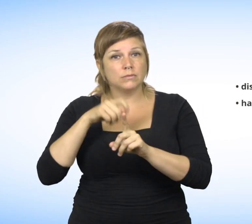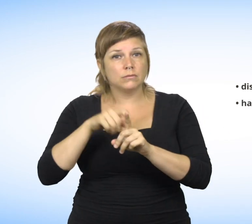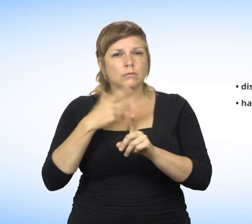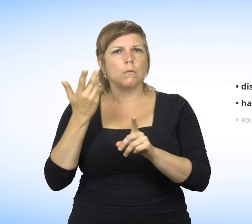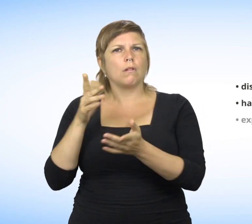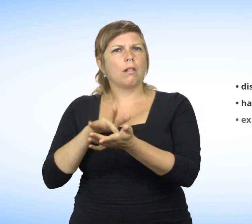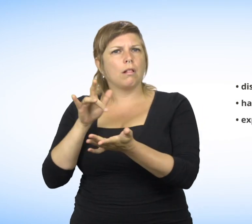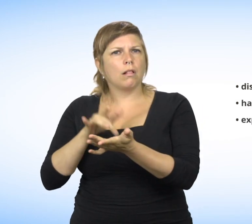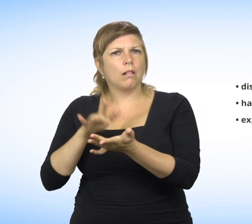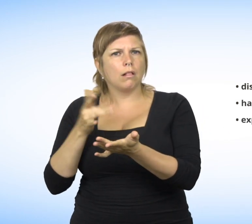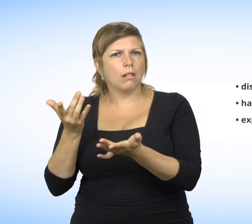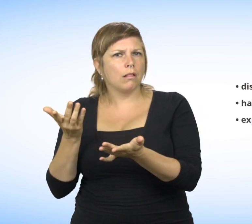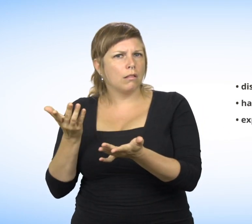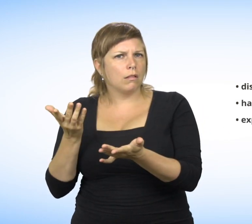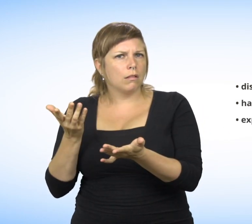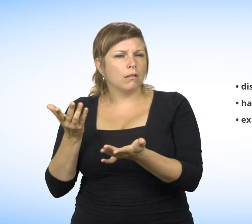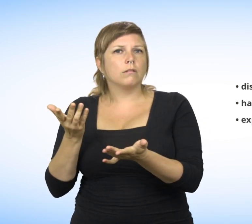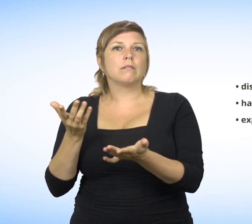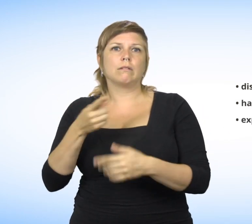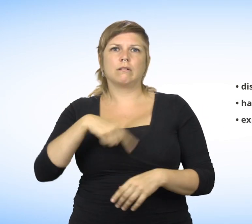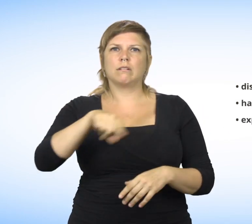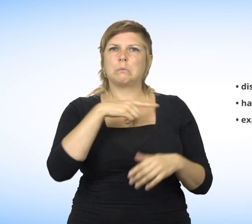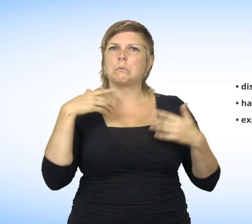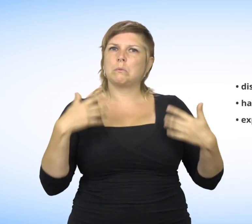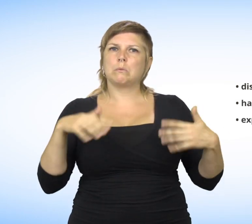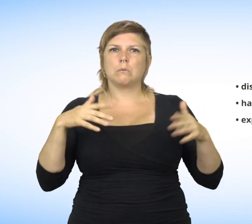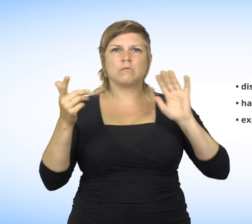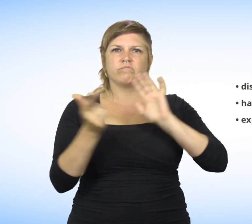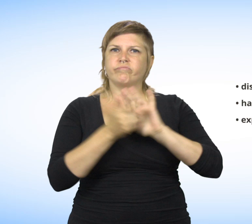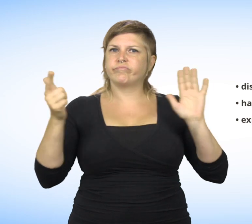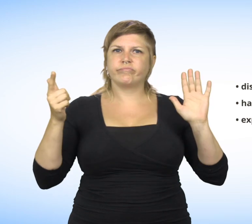exploitation, or reprisals following a complaint already filed at the commission.